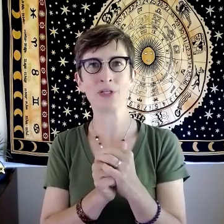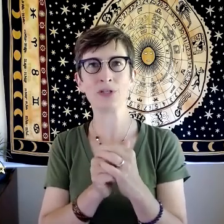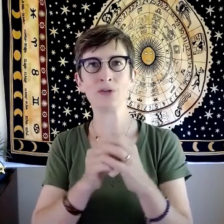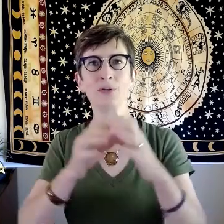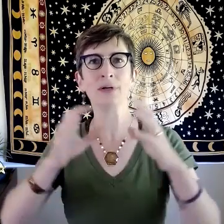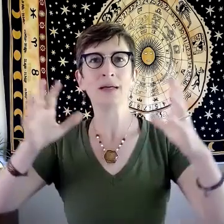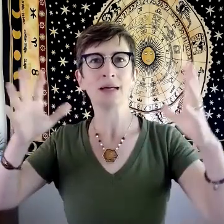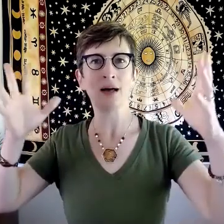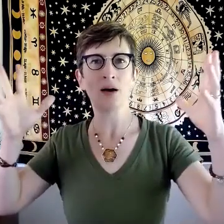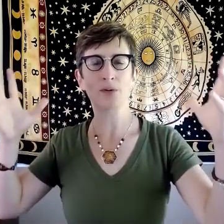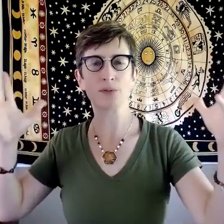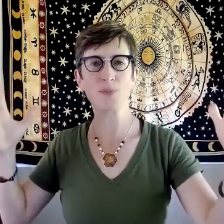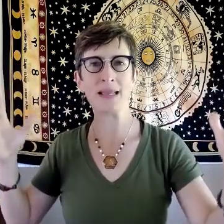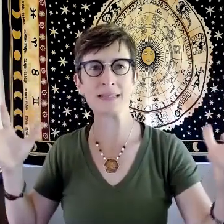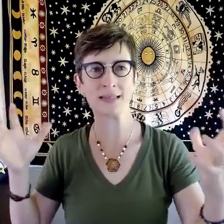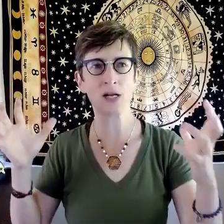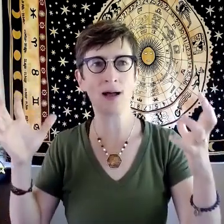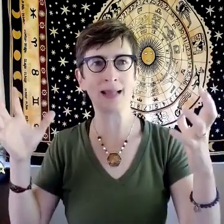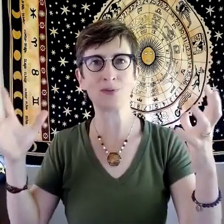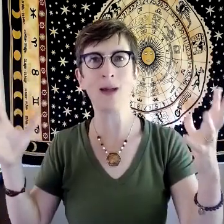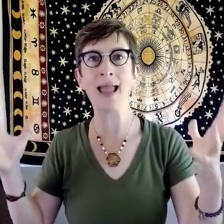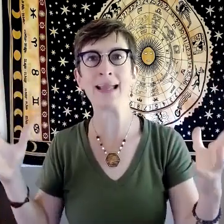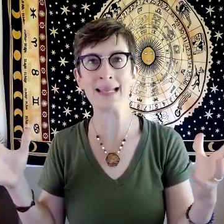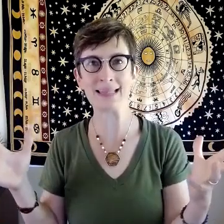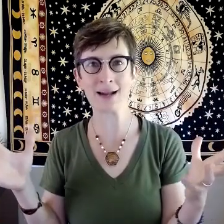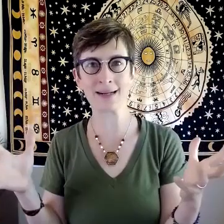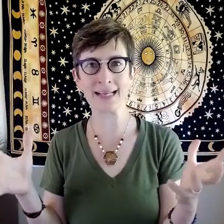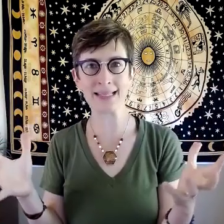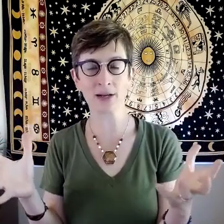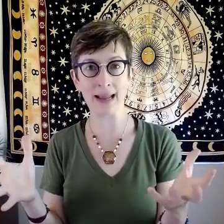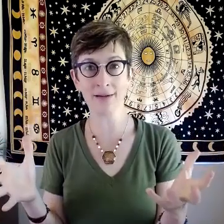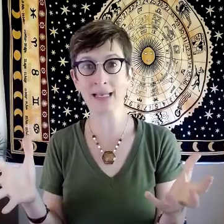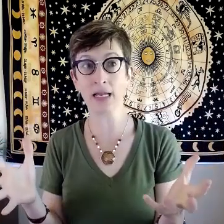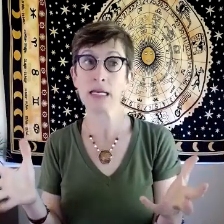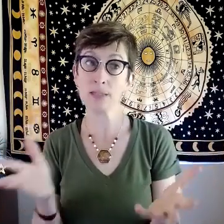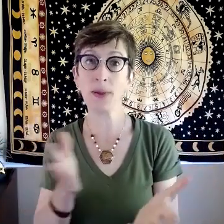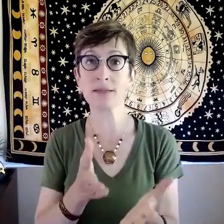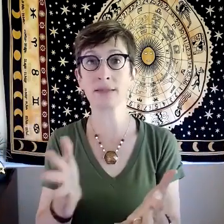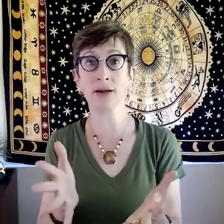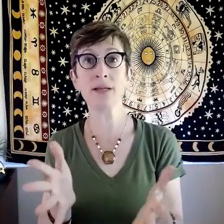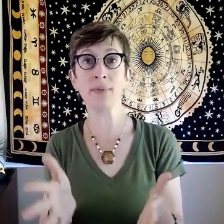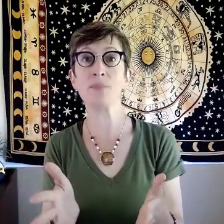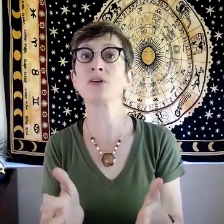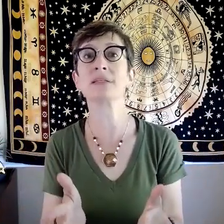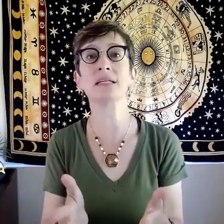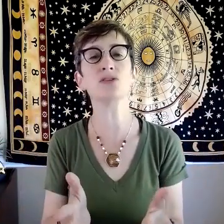who holds space in a kind way in their in their area depends on the area maybe you're a teacher